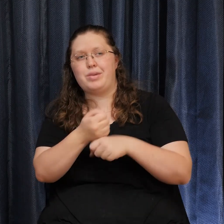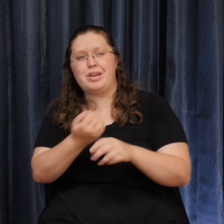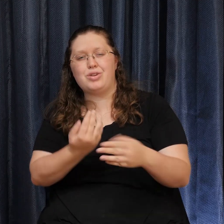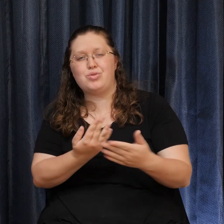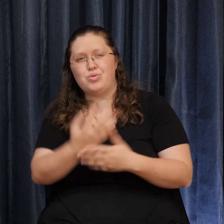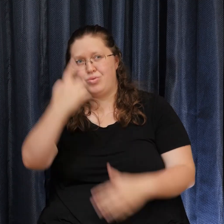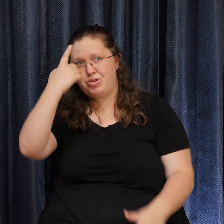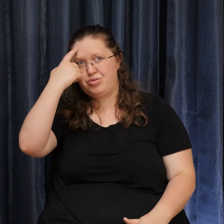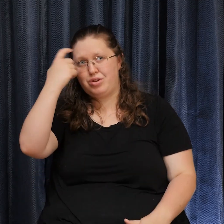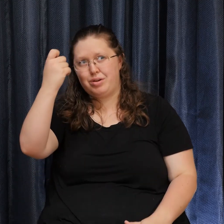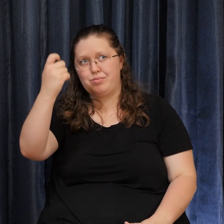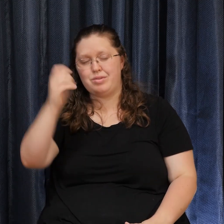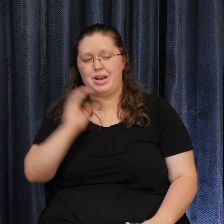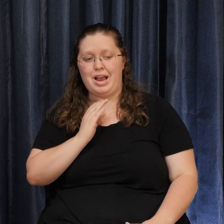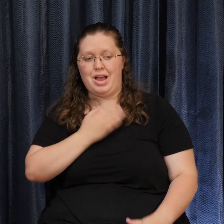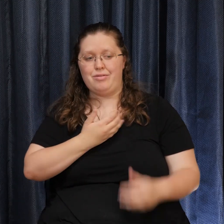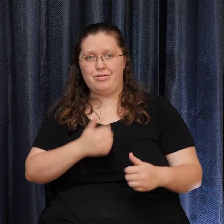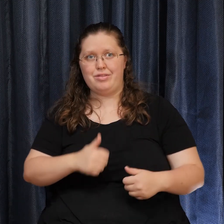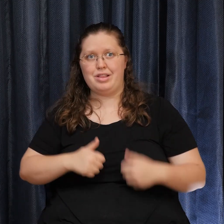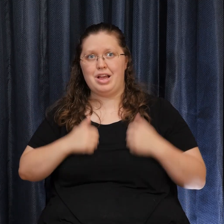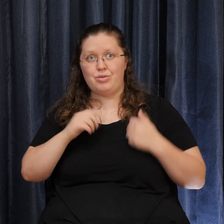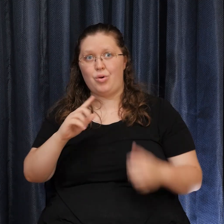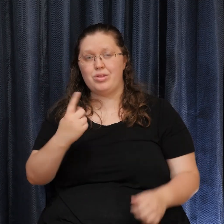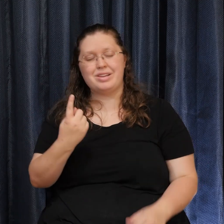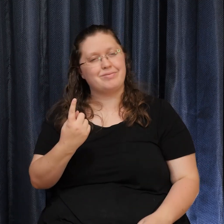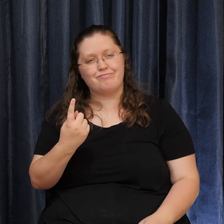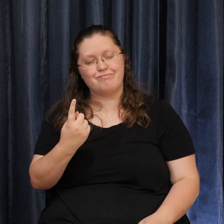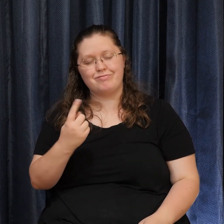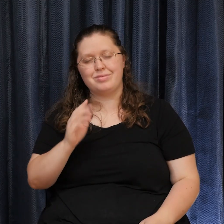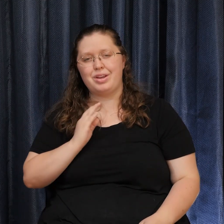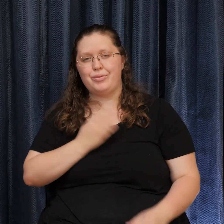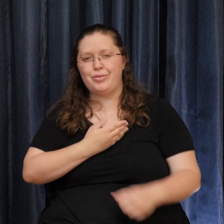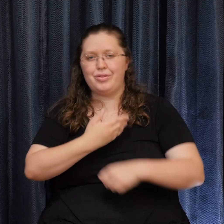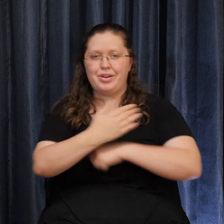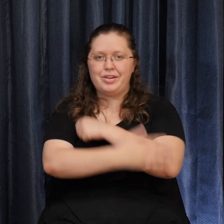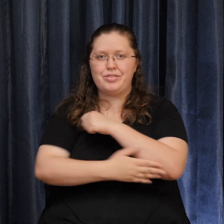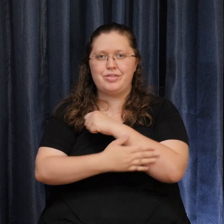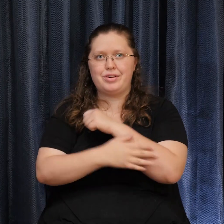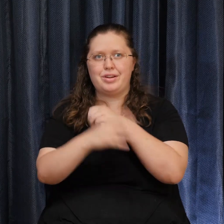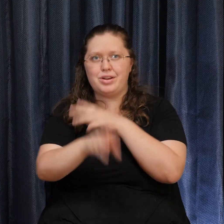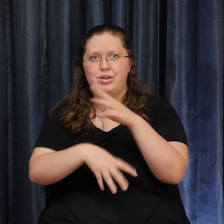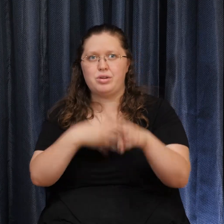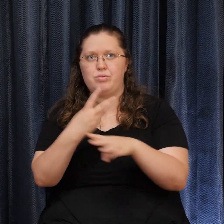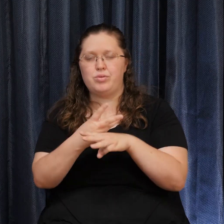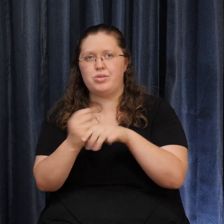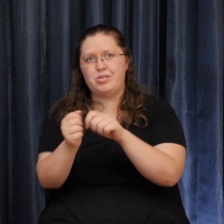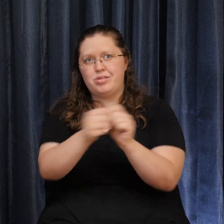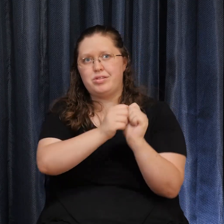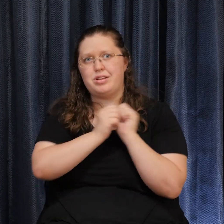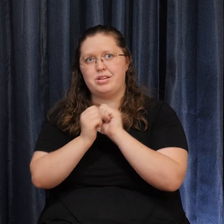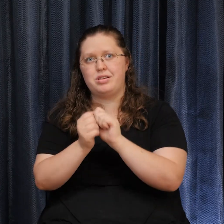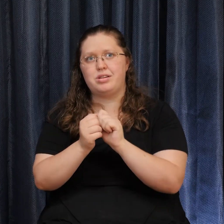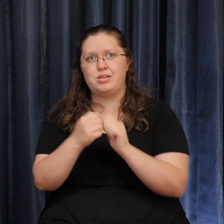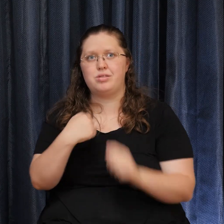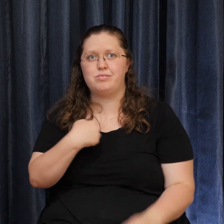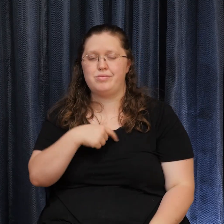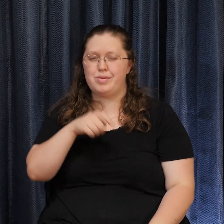But for our Country And for our world It's incumbent On us To do our part Thank you